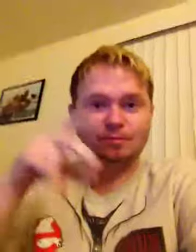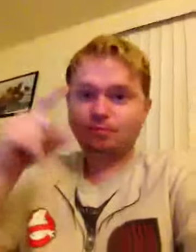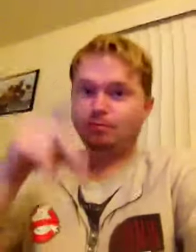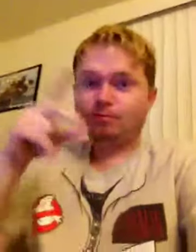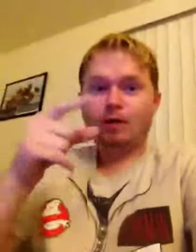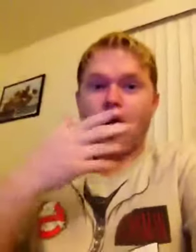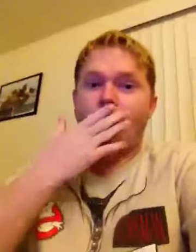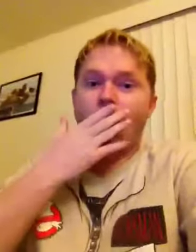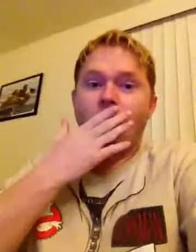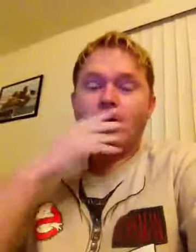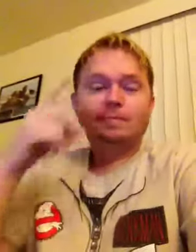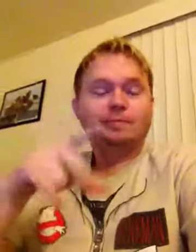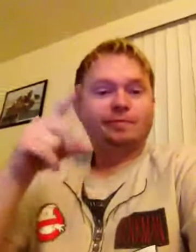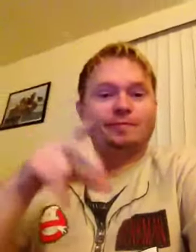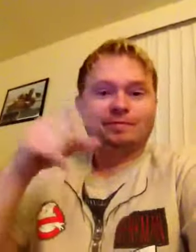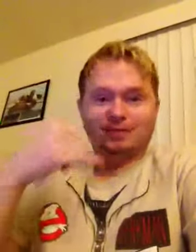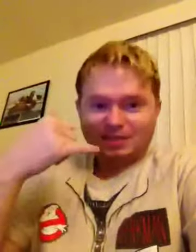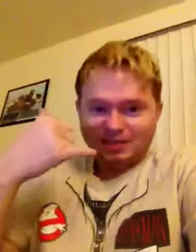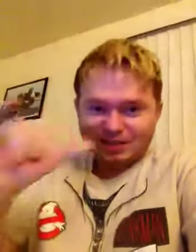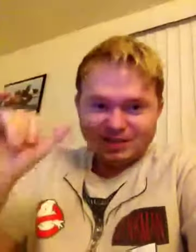Live. Friday, March 9th. Only on FX.